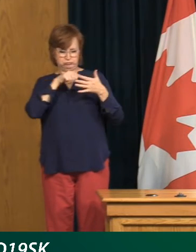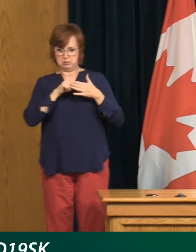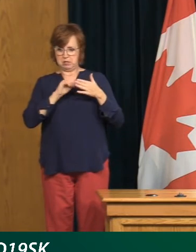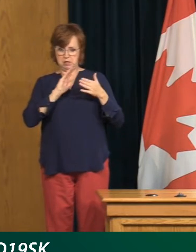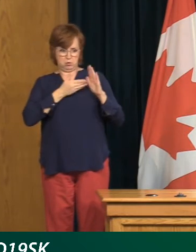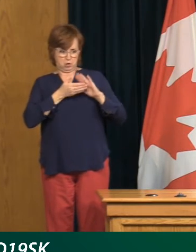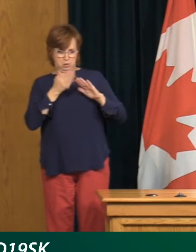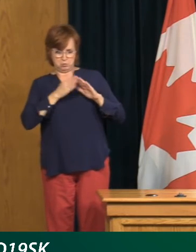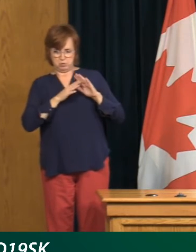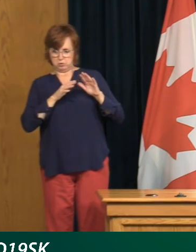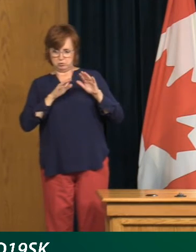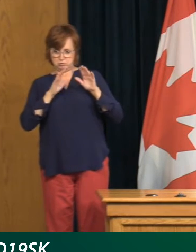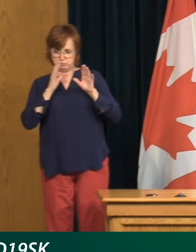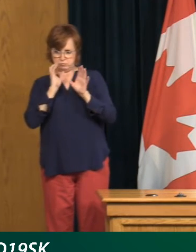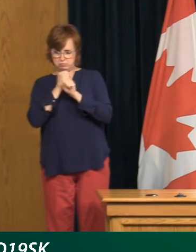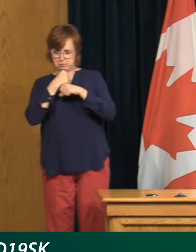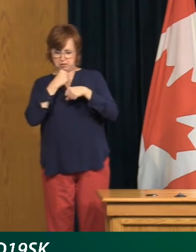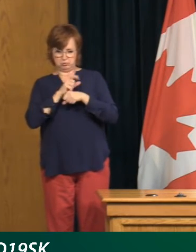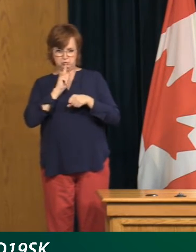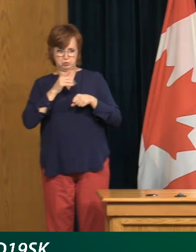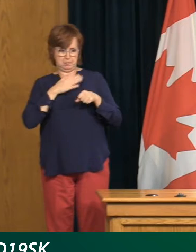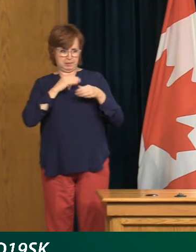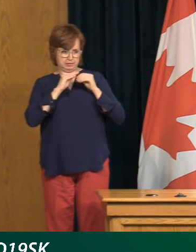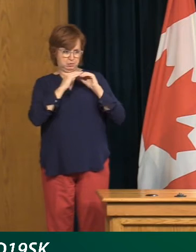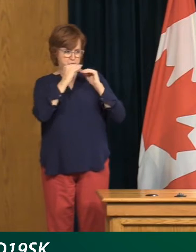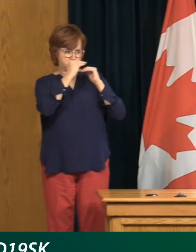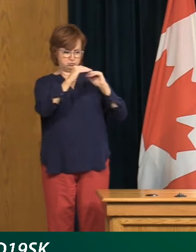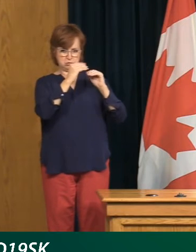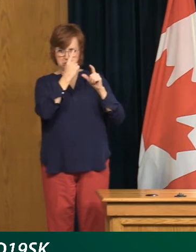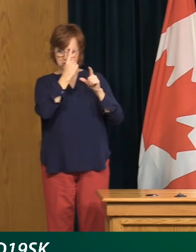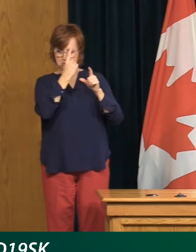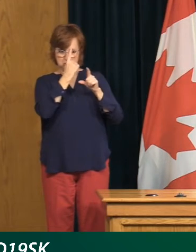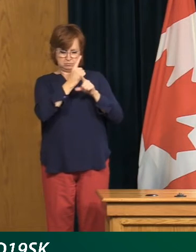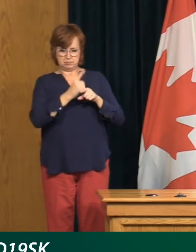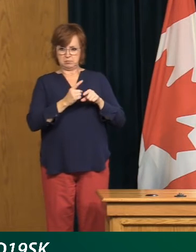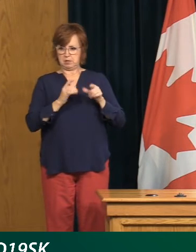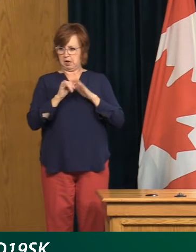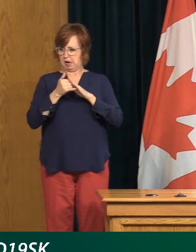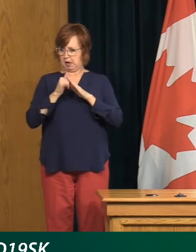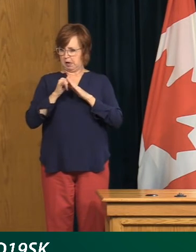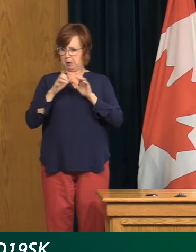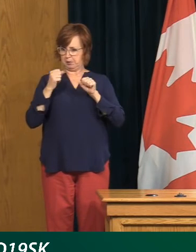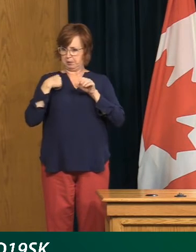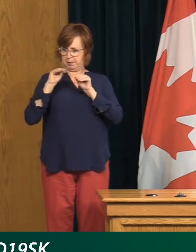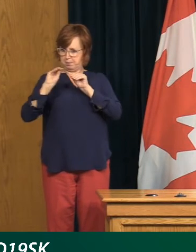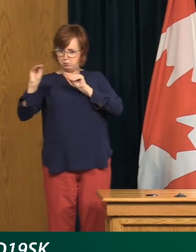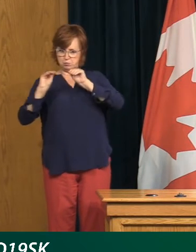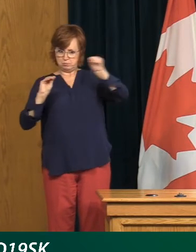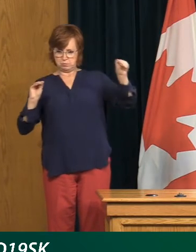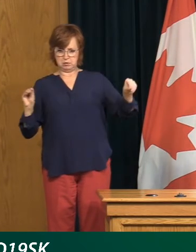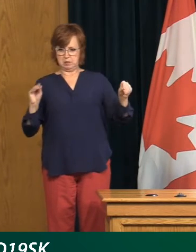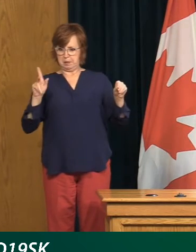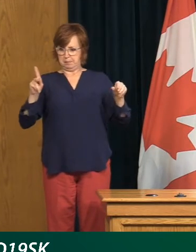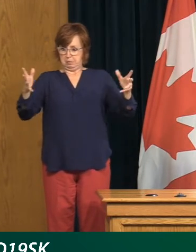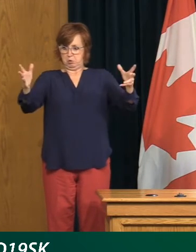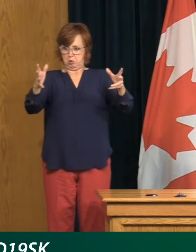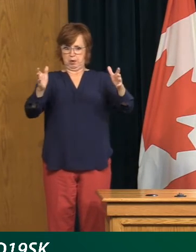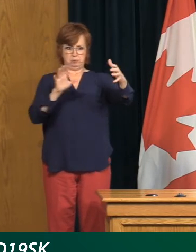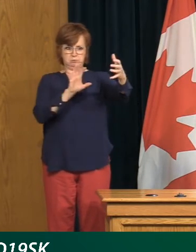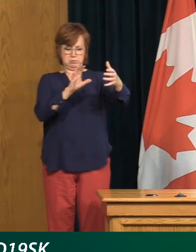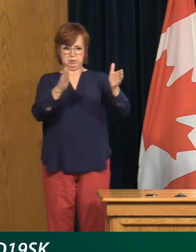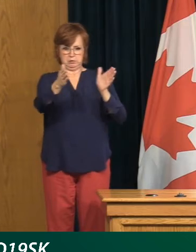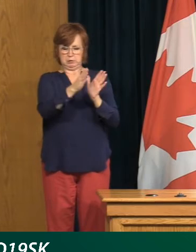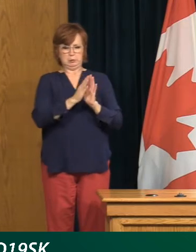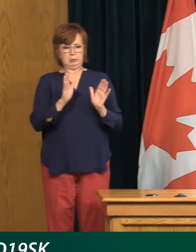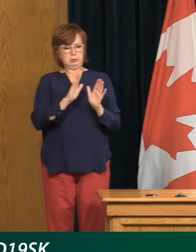limits and maybe even reducing the capacity limits, really looking at how you can space people out, how to make sure that people with the group sit at